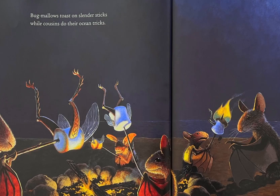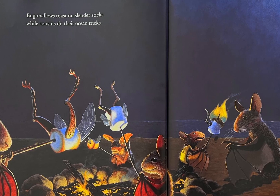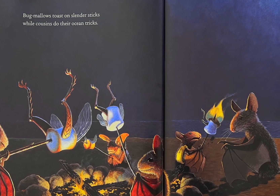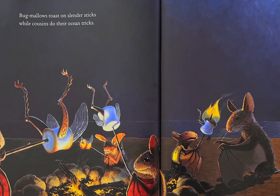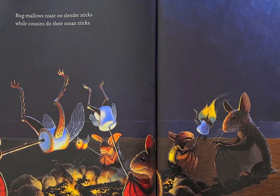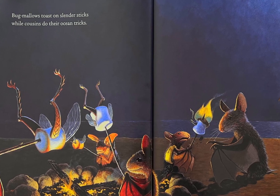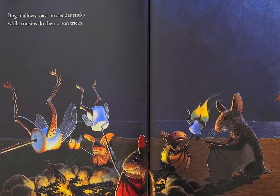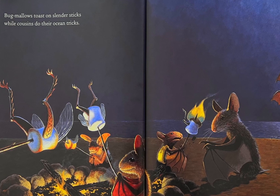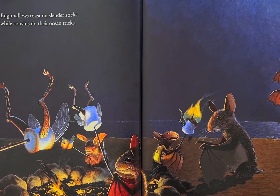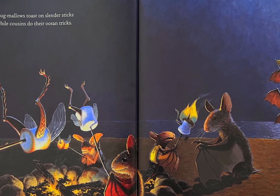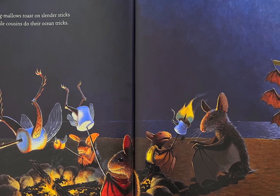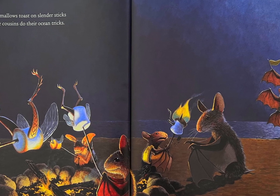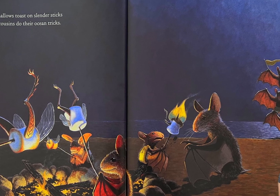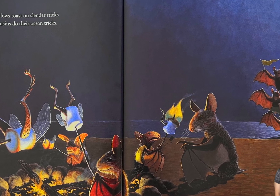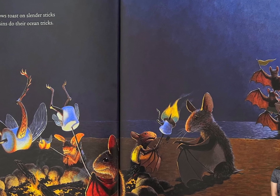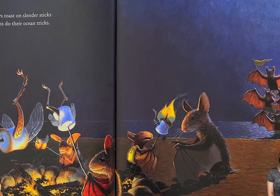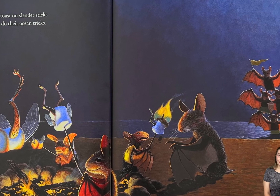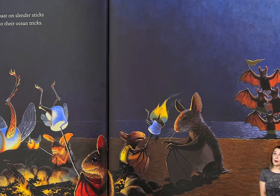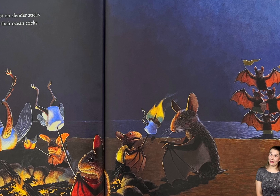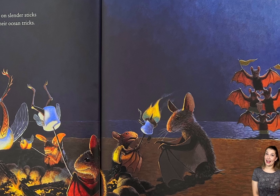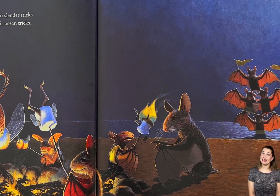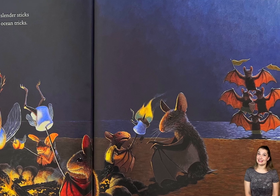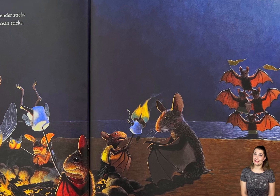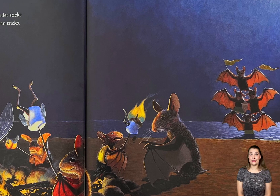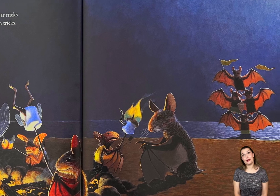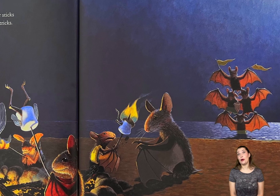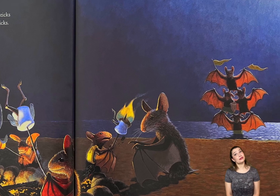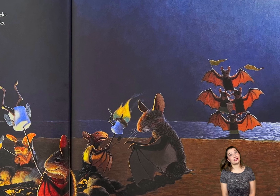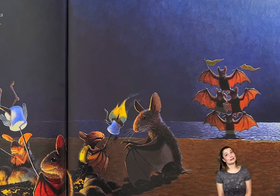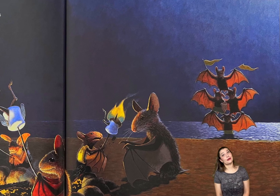Bugmallows toast on slender sticks! While cousins do their ocean tricks!